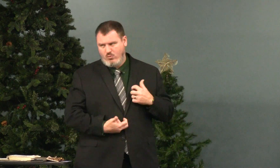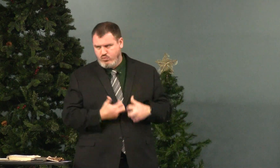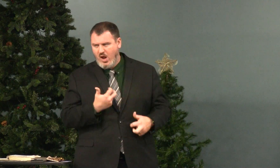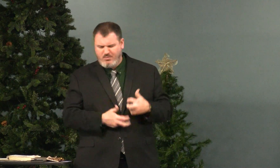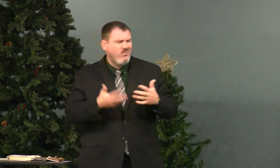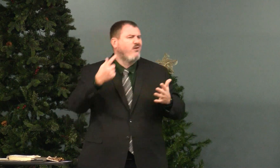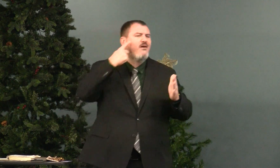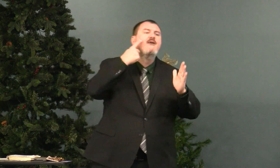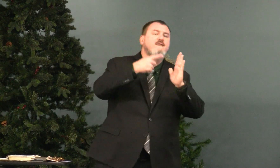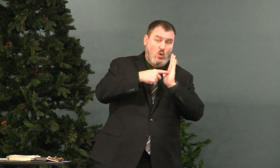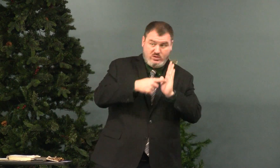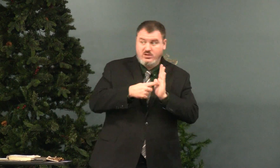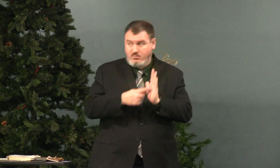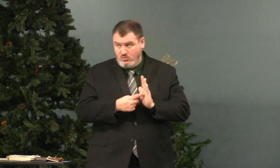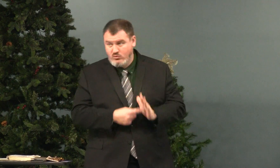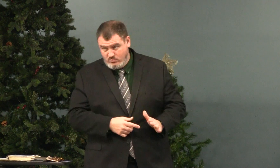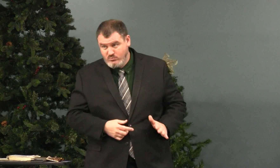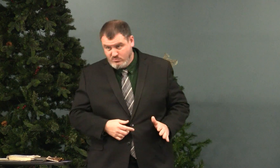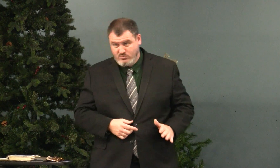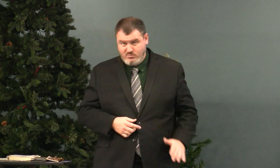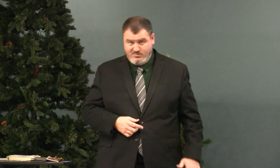that they have a problem. For example,